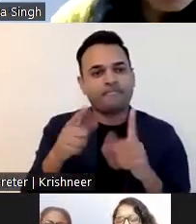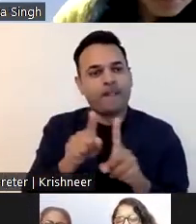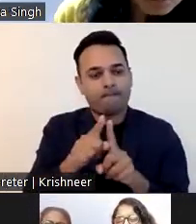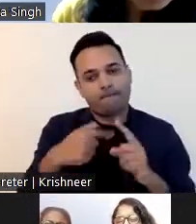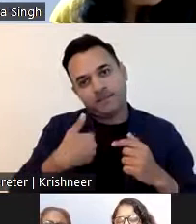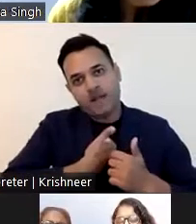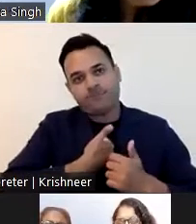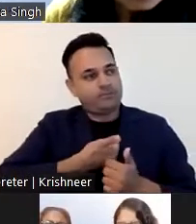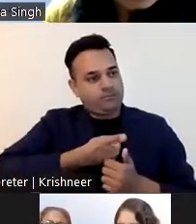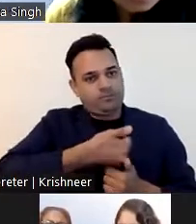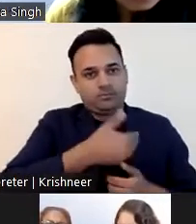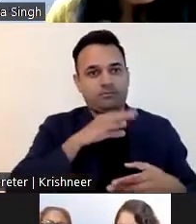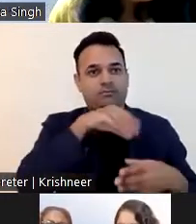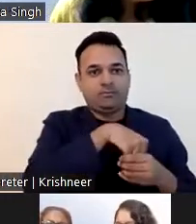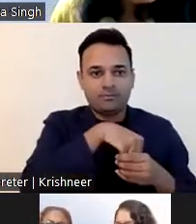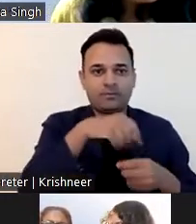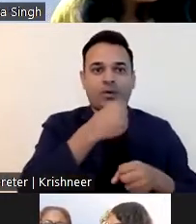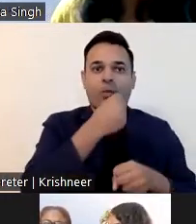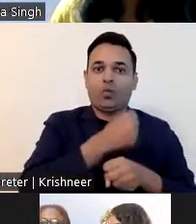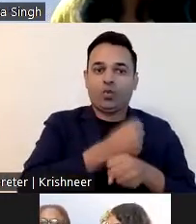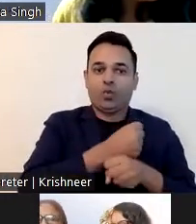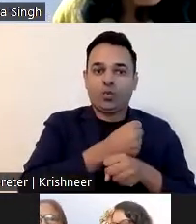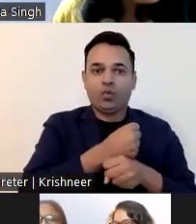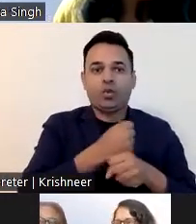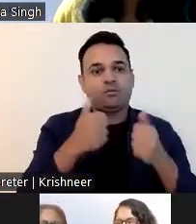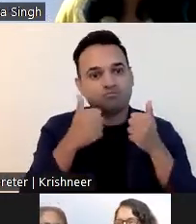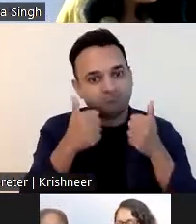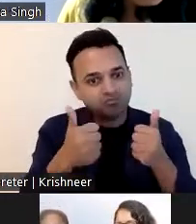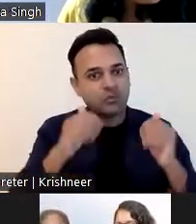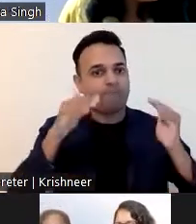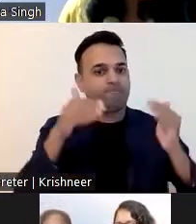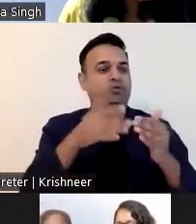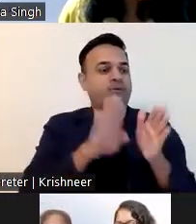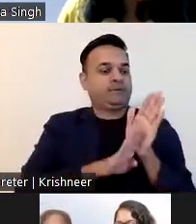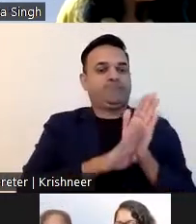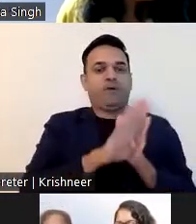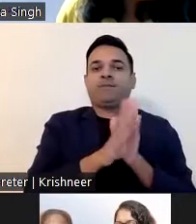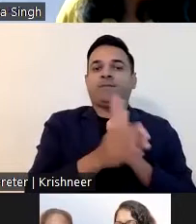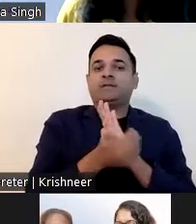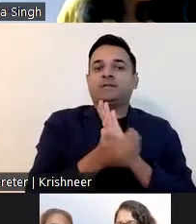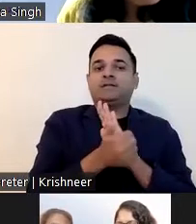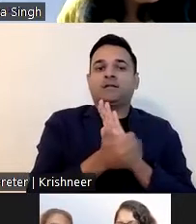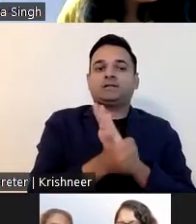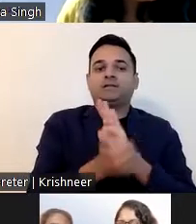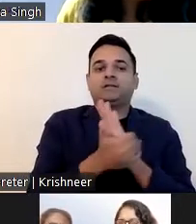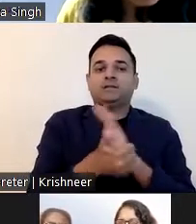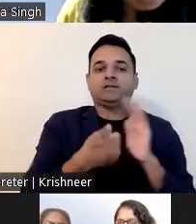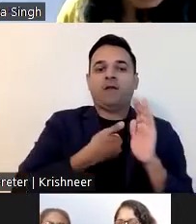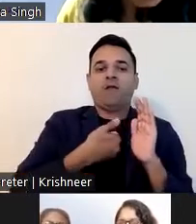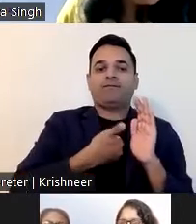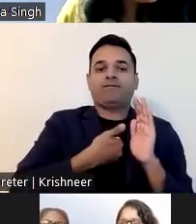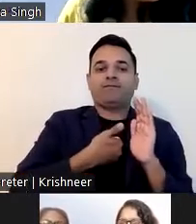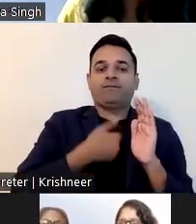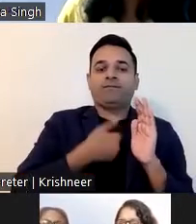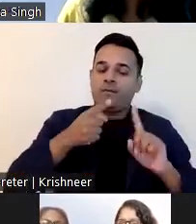Support, accessibility, safety, skills, and knowledge with the willingness to work